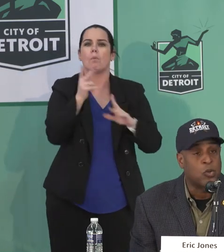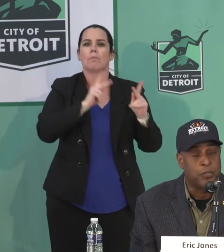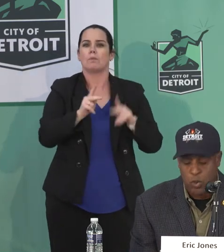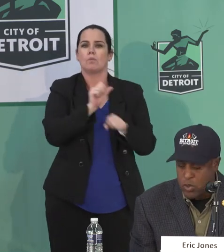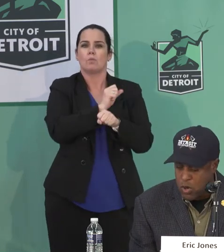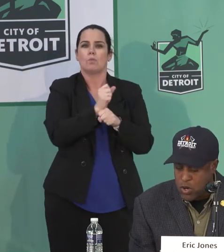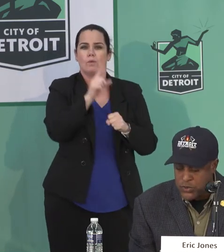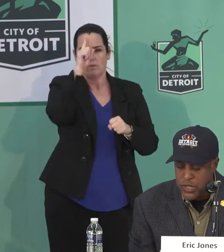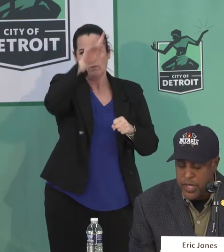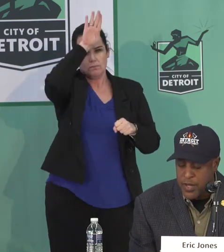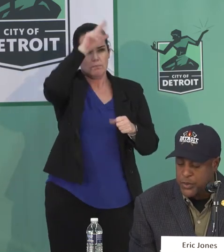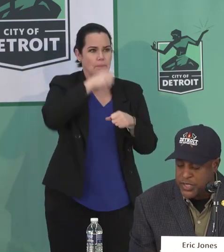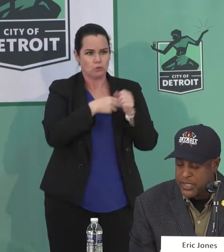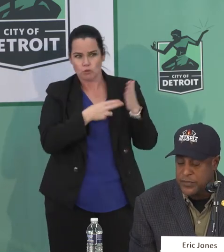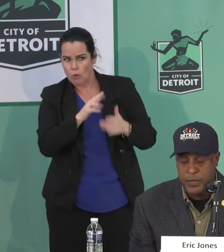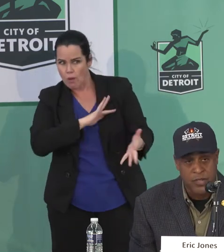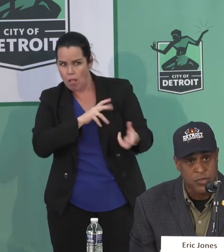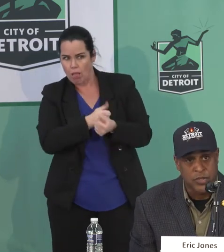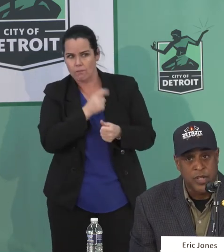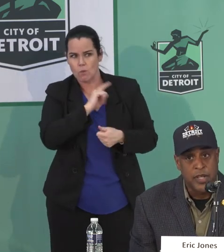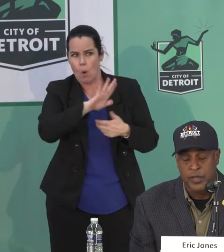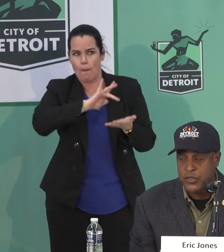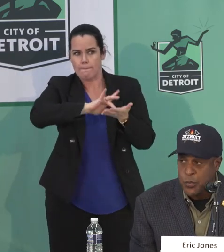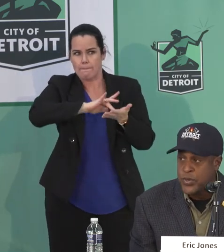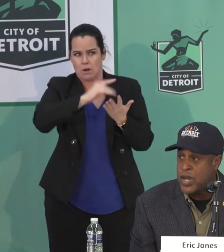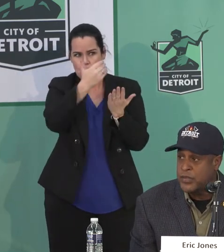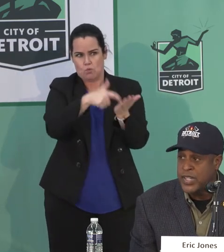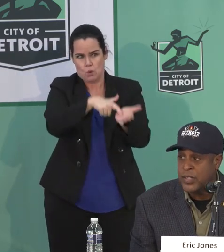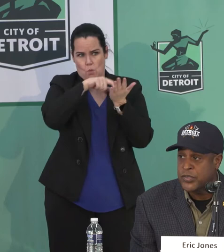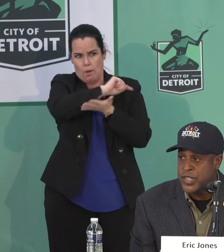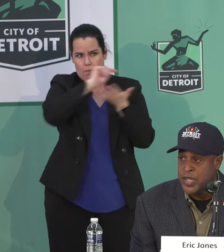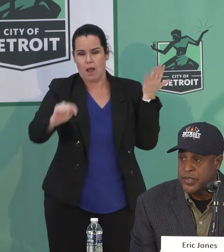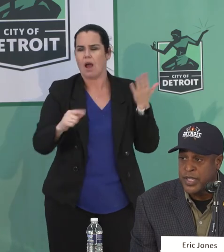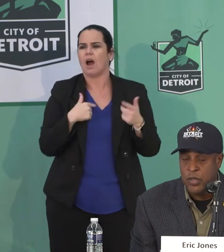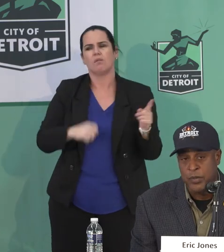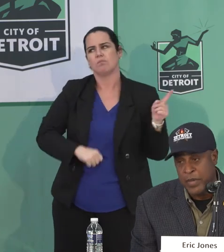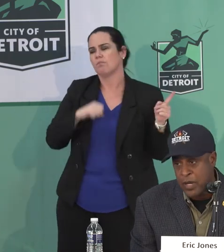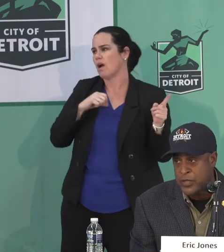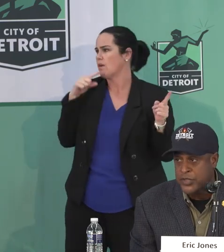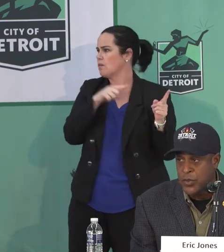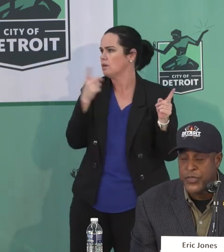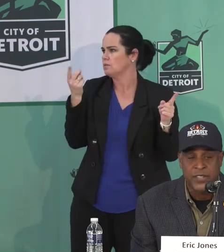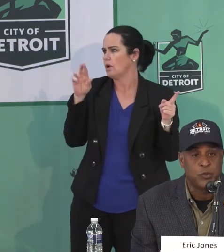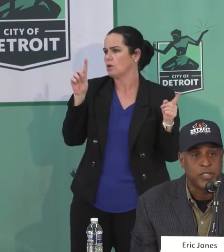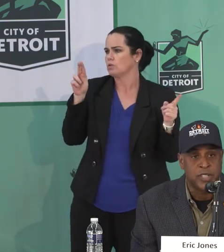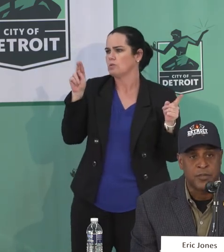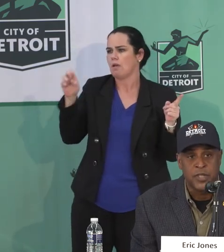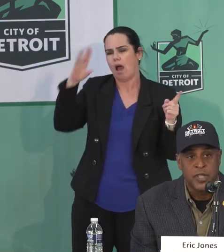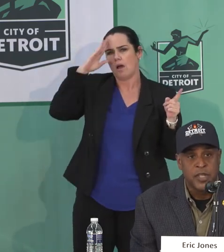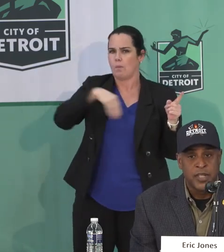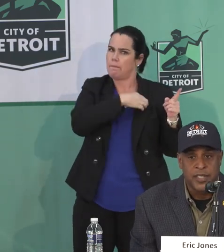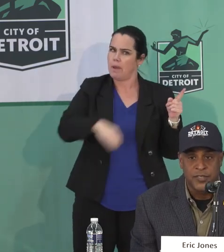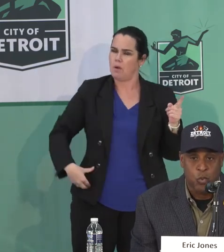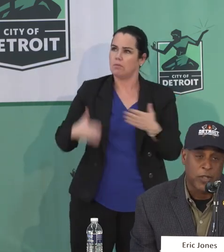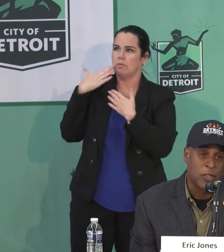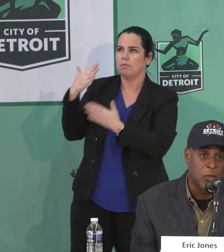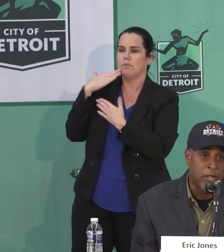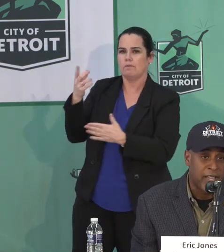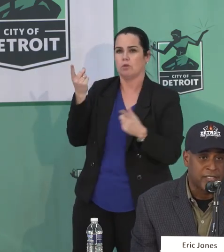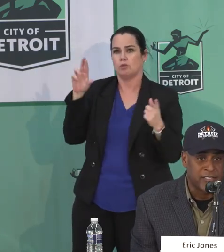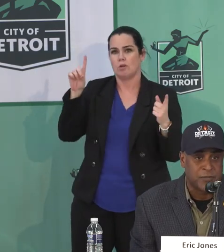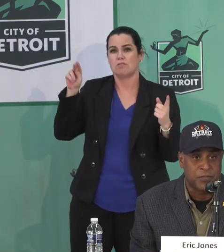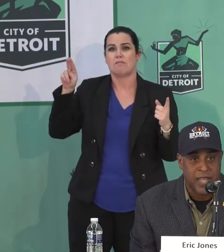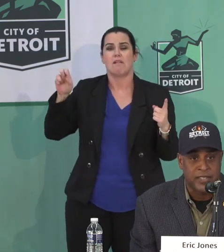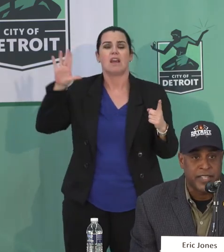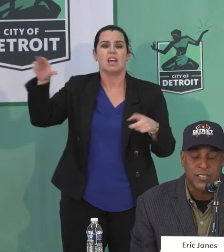the latest medical protocols and protective measures. And I'm so proud of Dr. Dunn. I know the mayor is so thankful to him. His workload